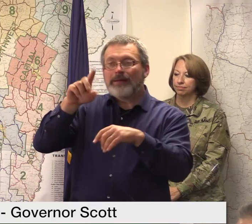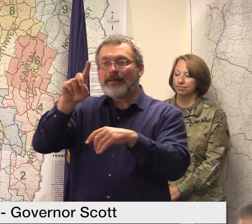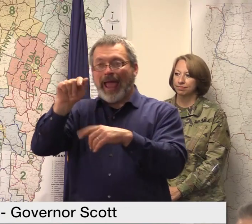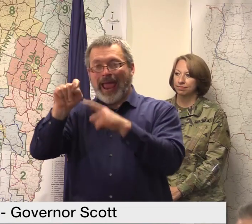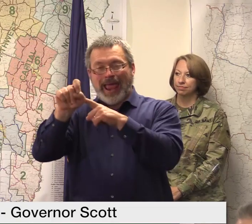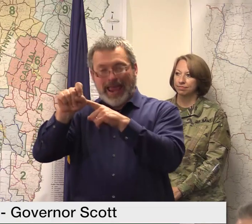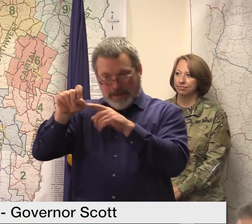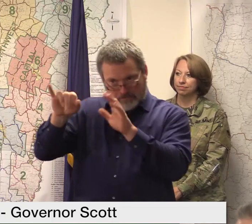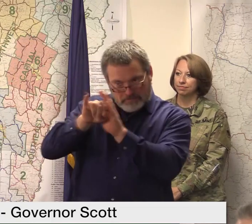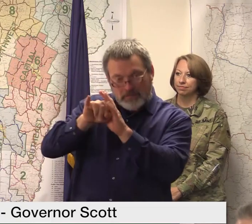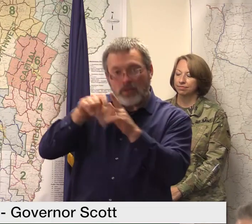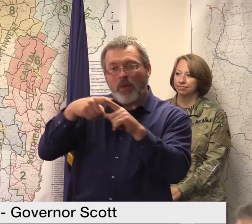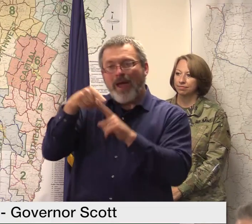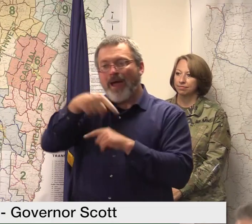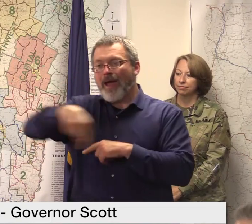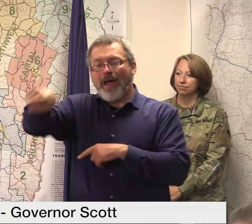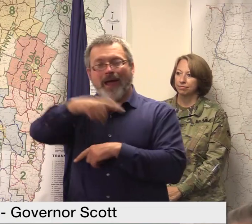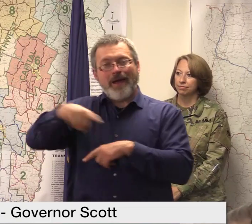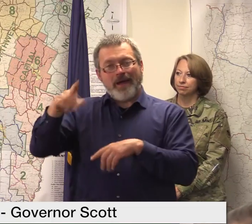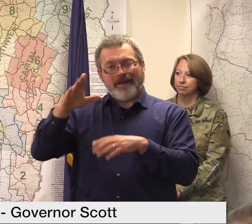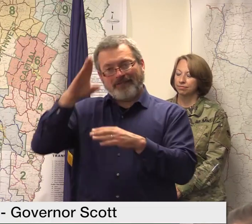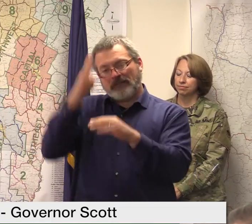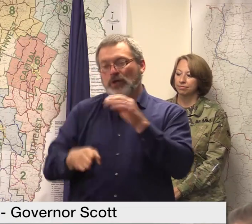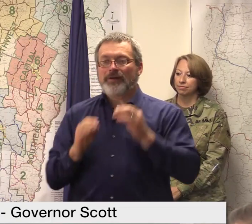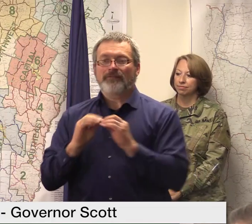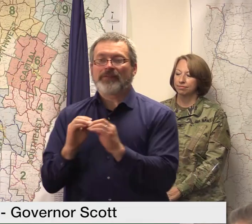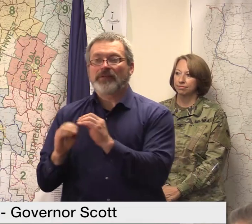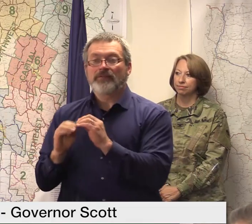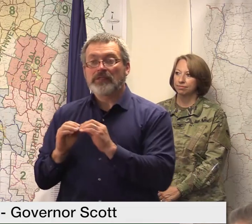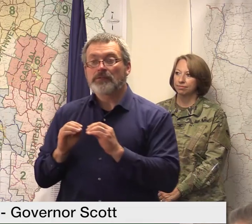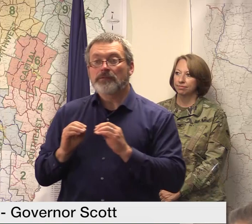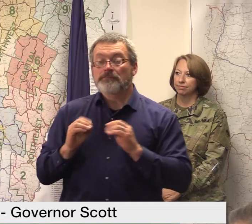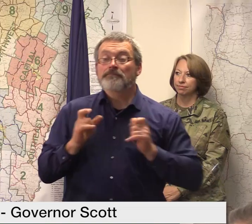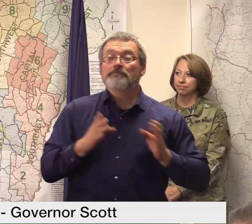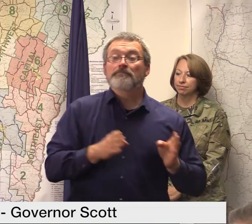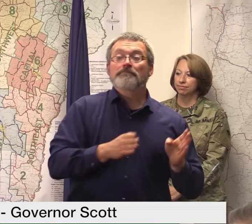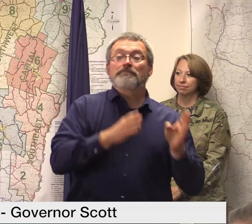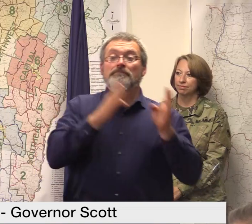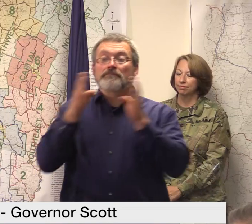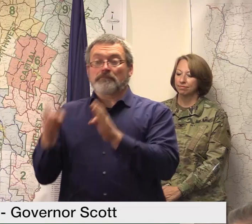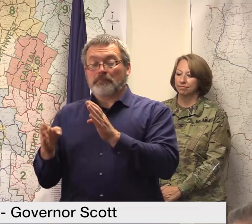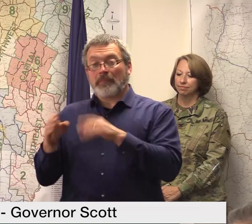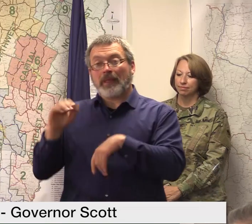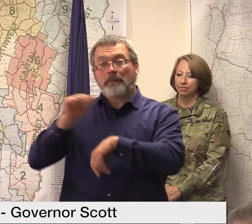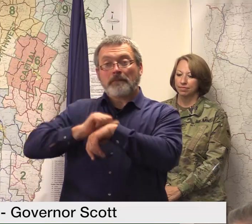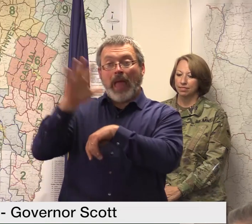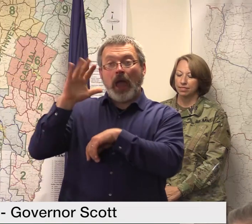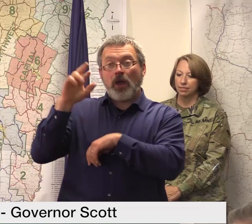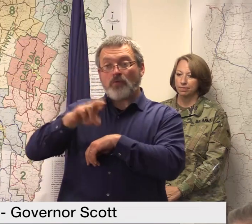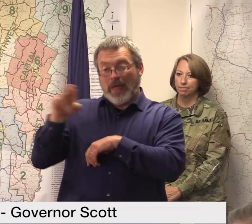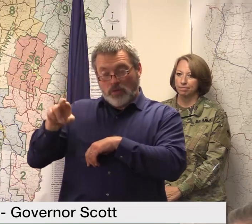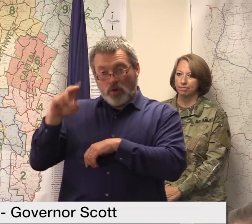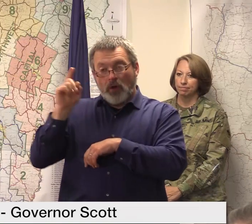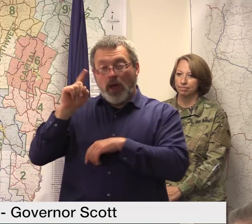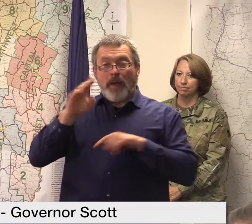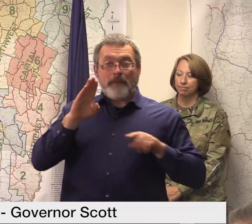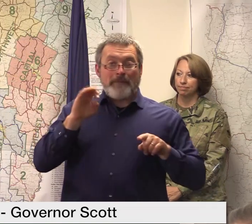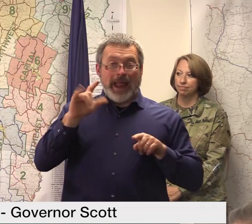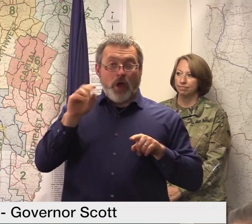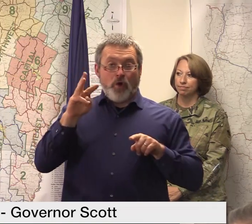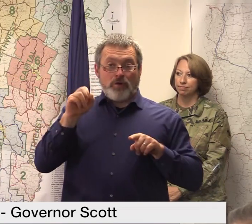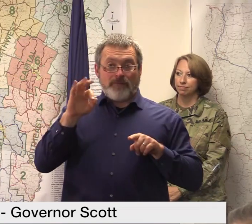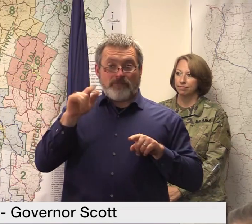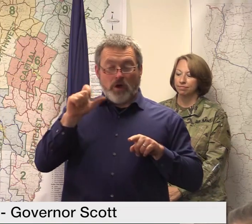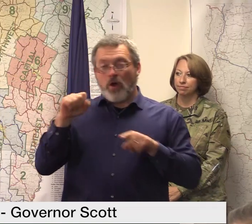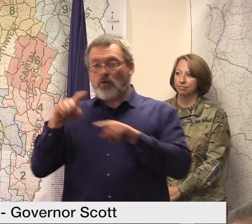the green mountain railroad from bellis falls to rutland i reported last week that we did have a win with